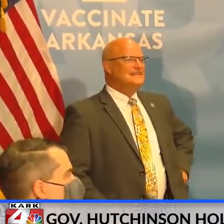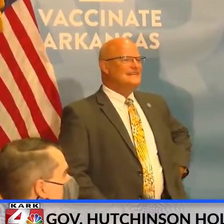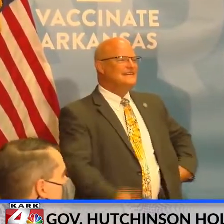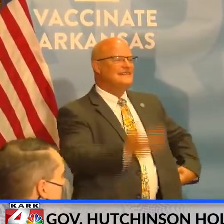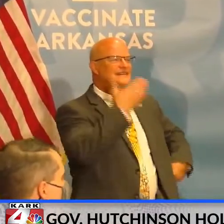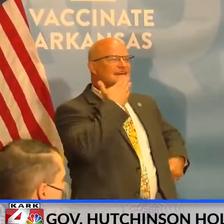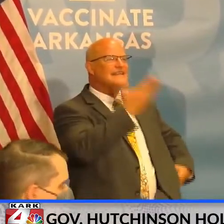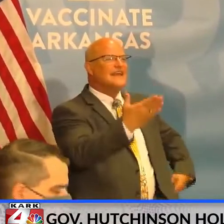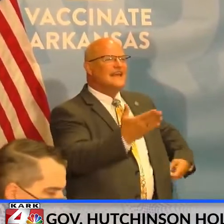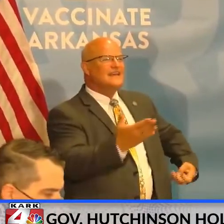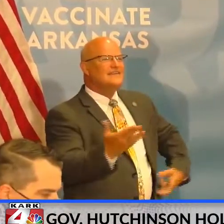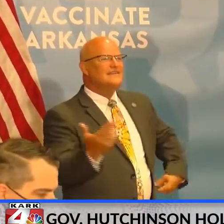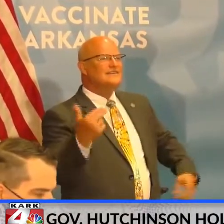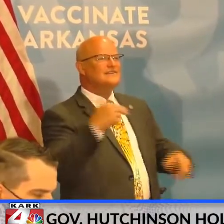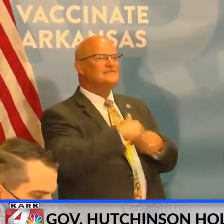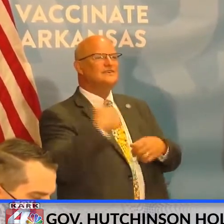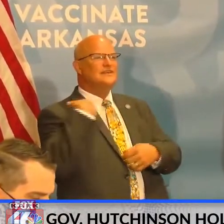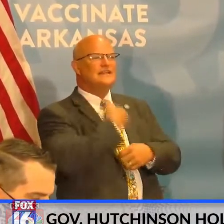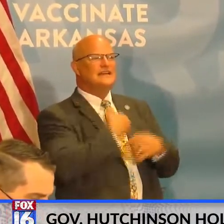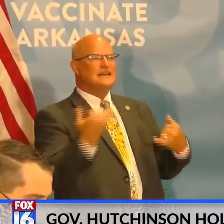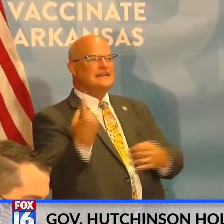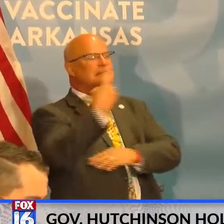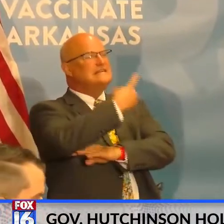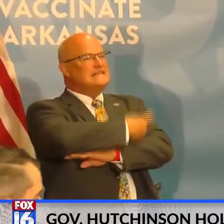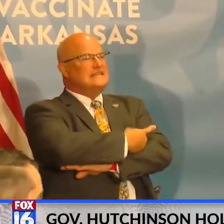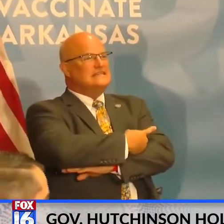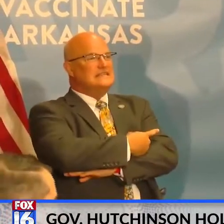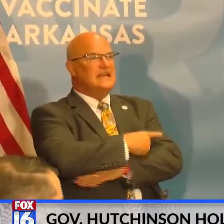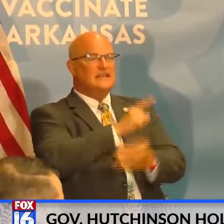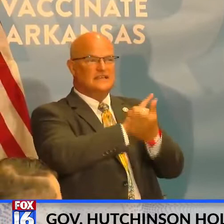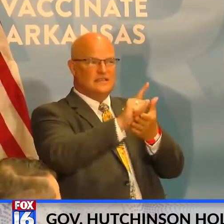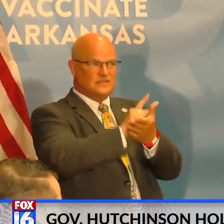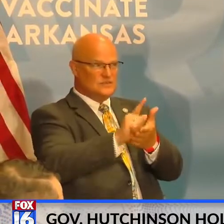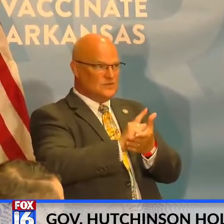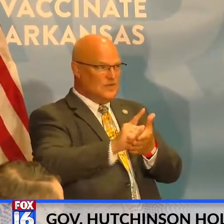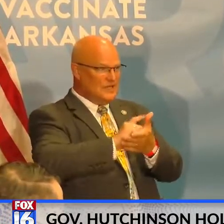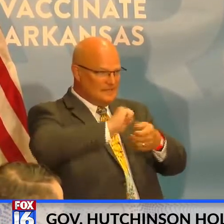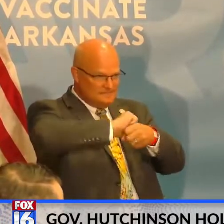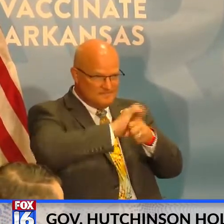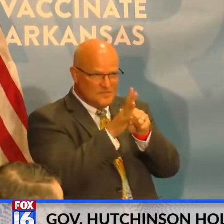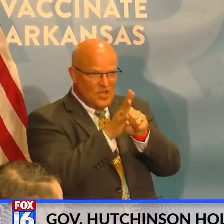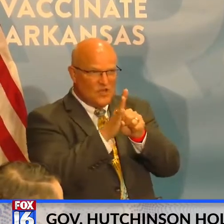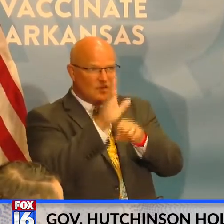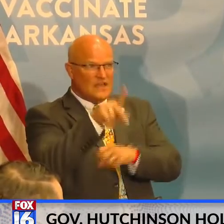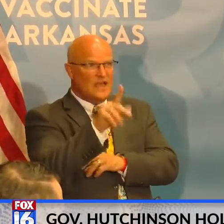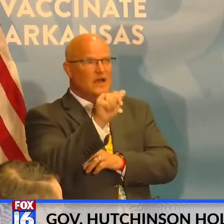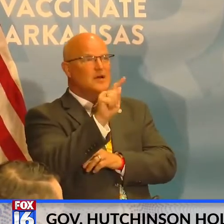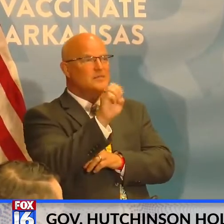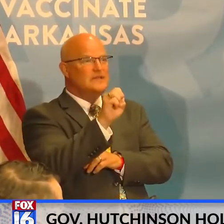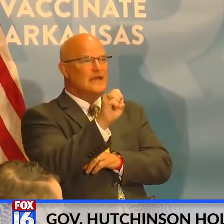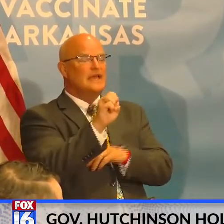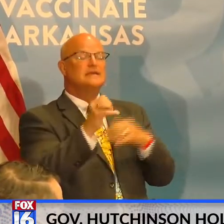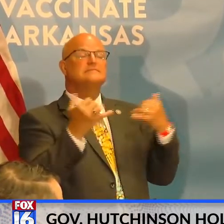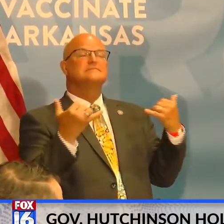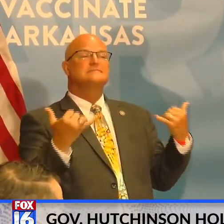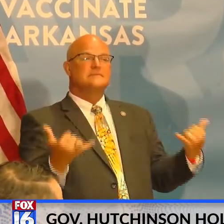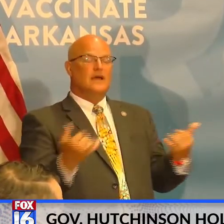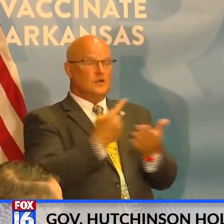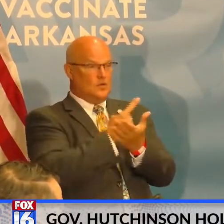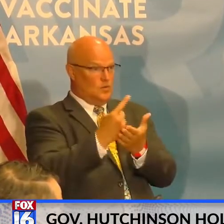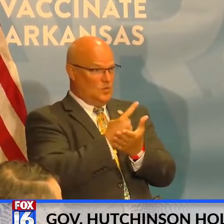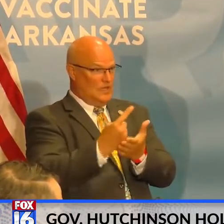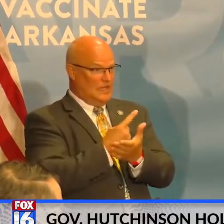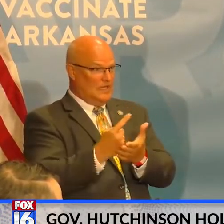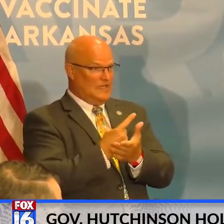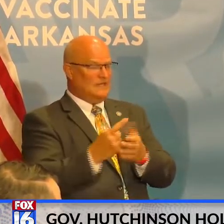Thank you for joining me for today's weekly COVID update, but actually a weekly update for